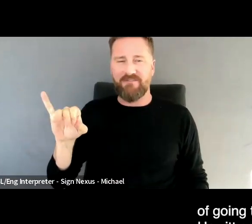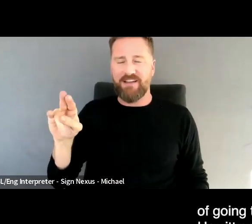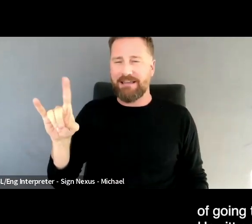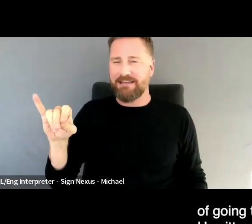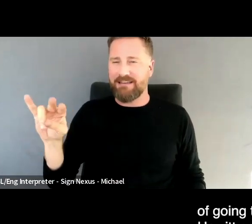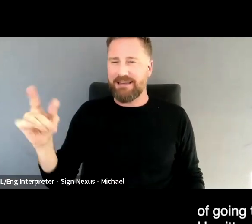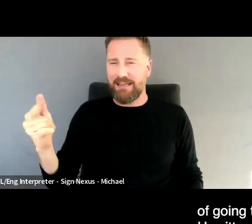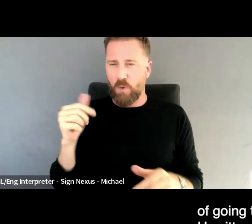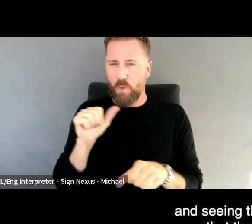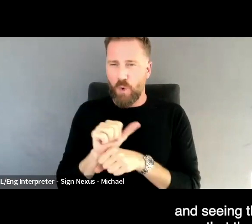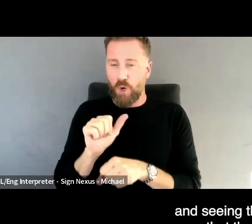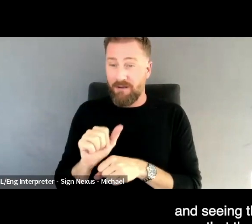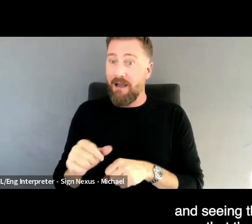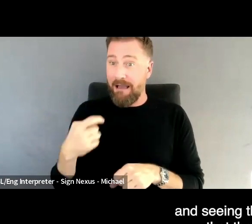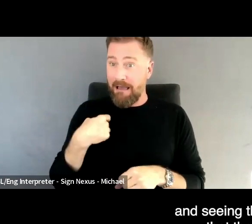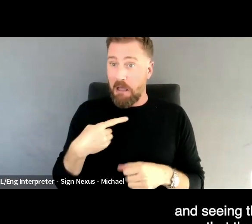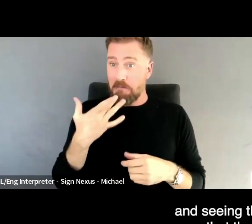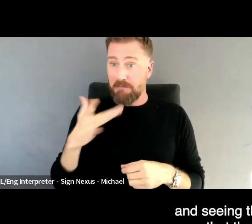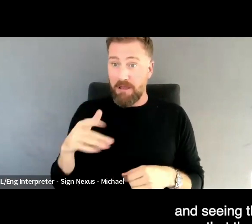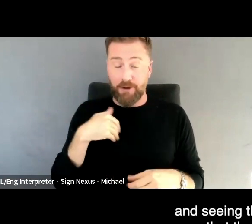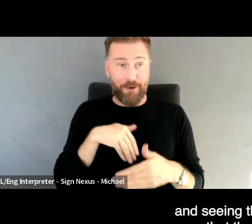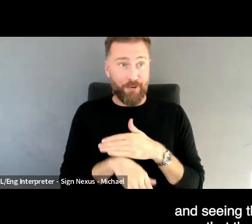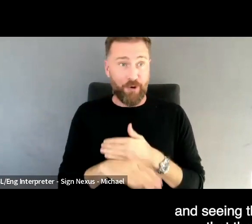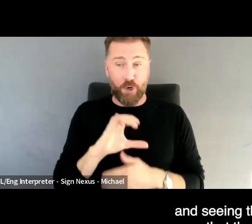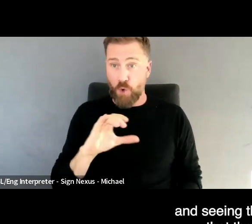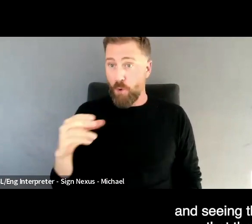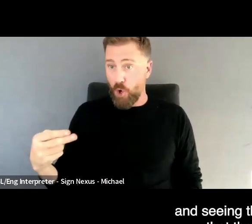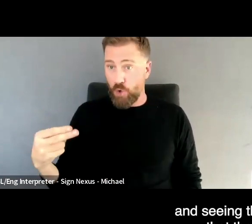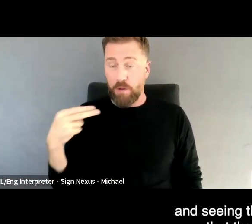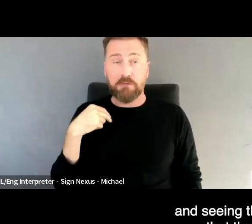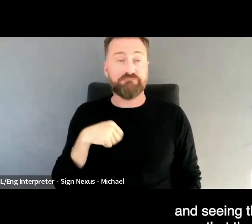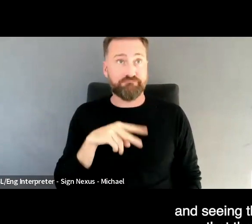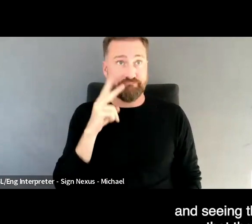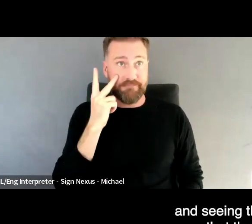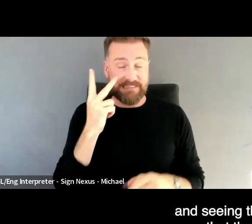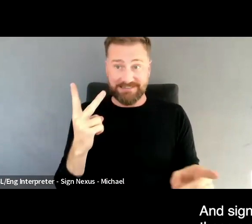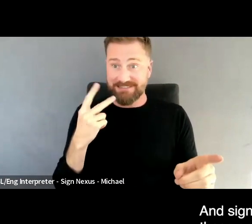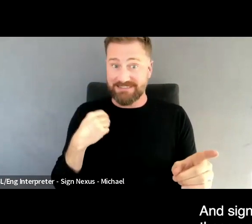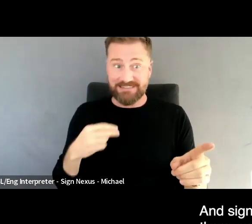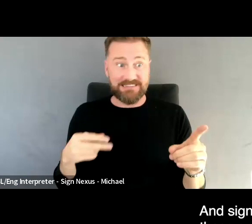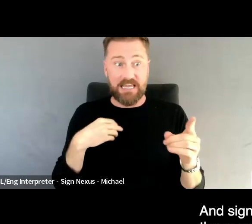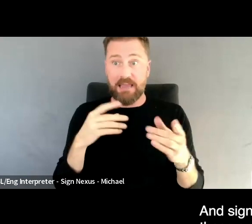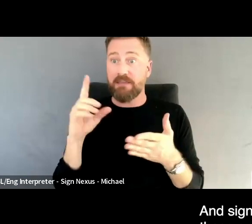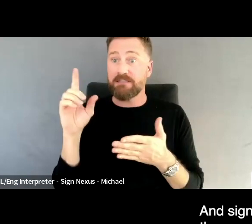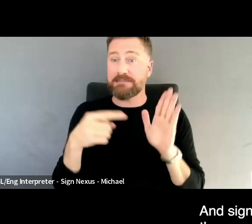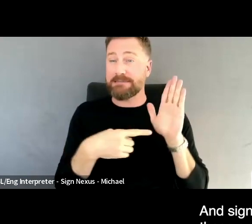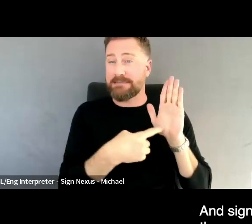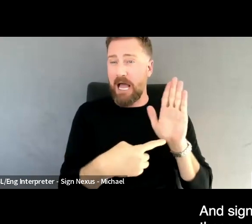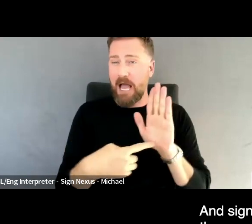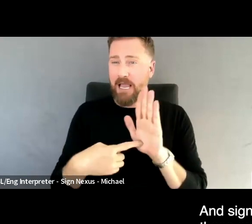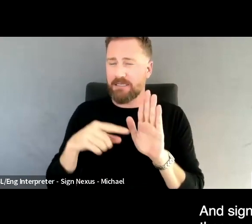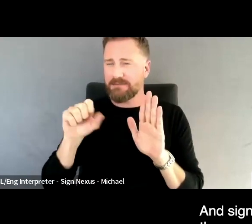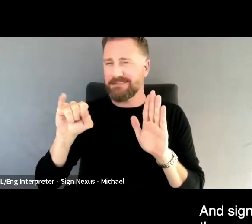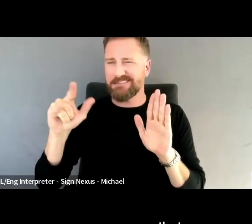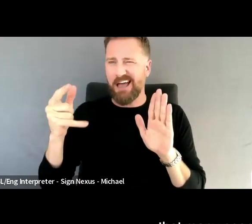earlier this year and seeing the sign exhibition that they had there. And signage is one of those